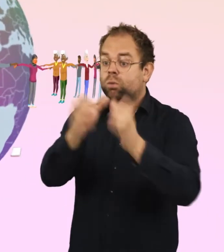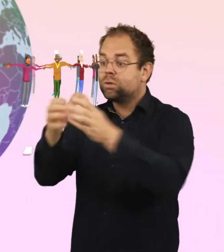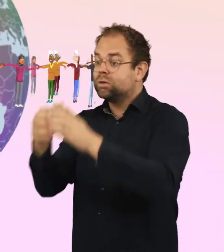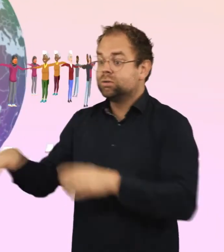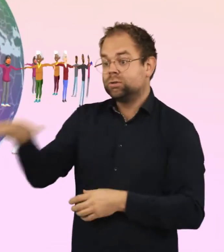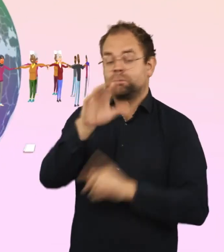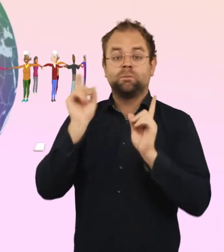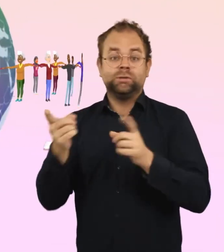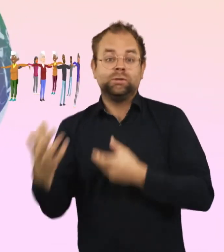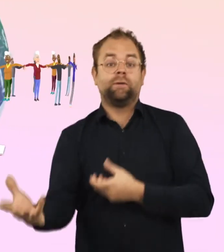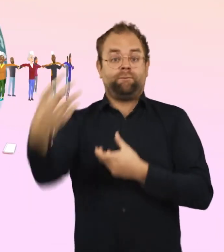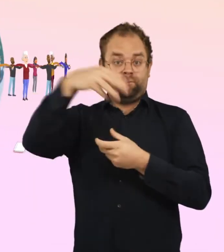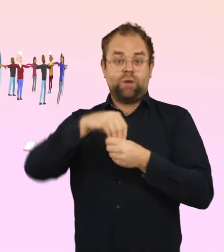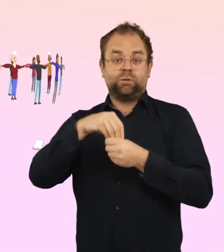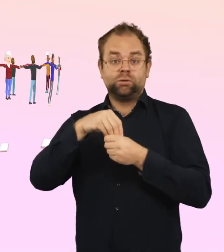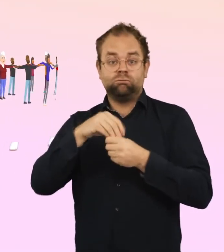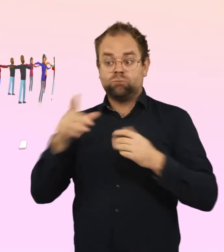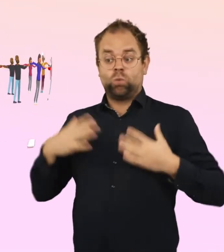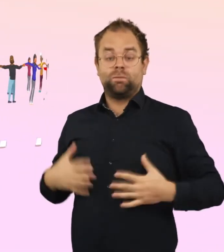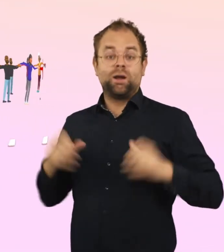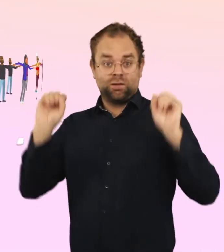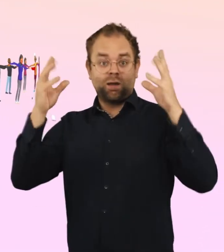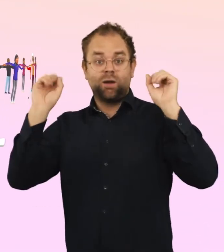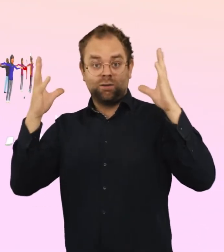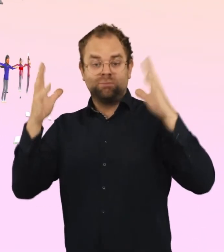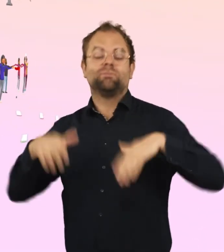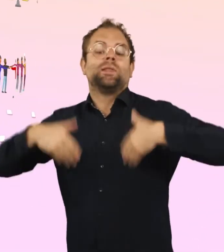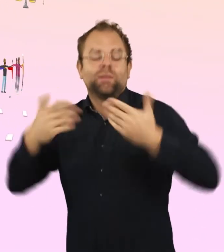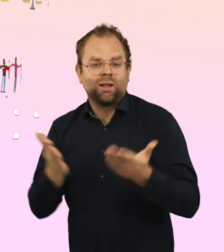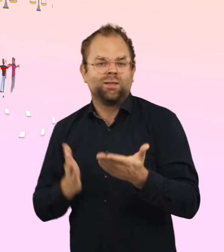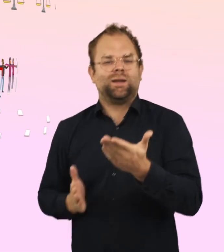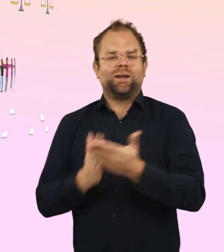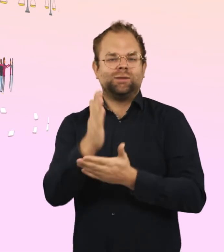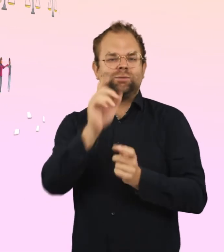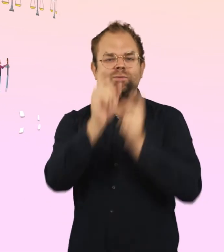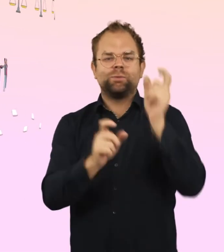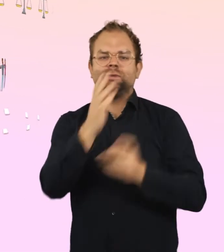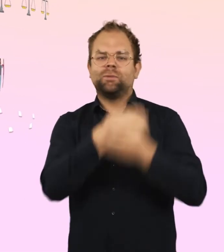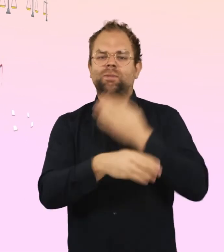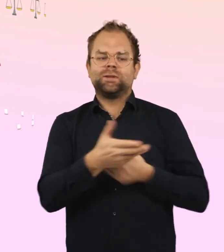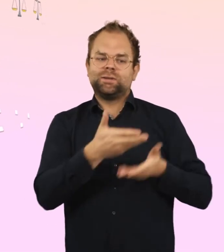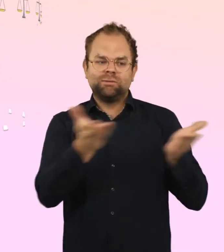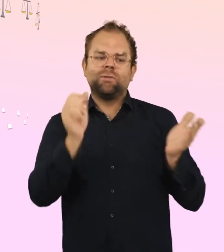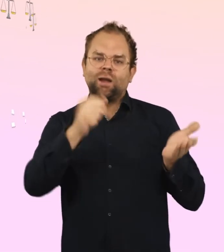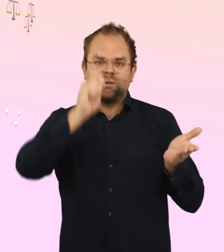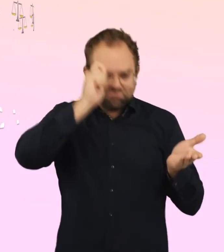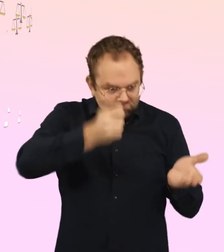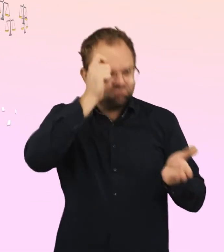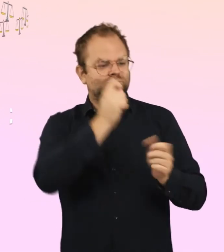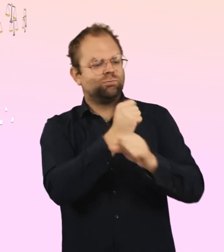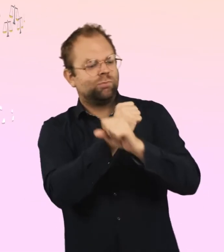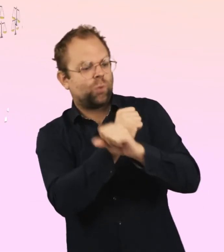involved in humanitarian action so the rights of persons with disabilities can be respected,